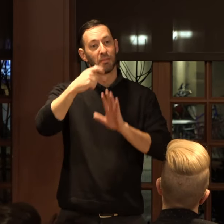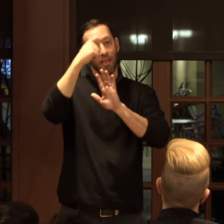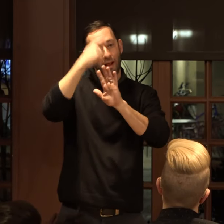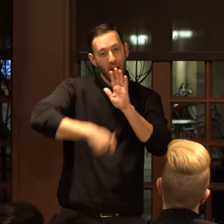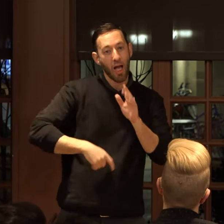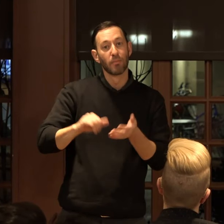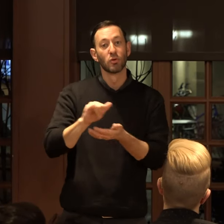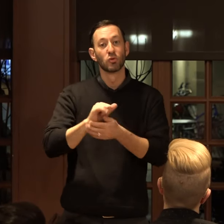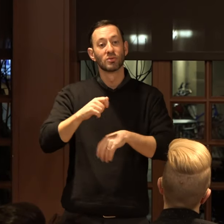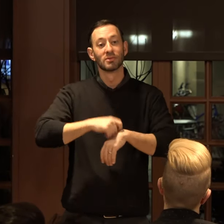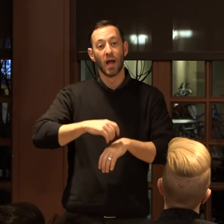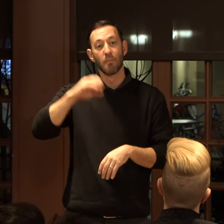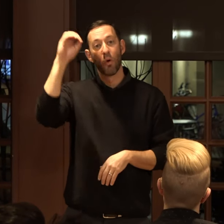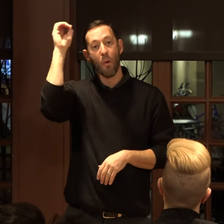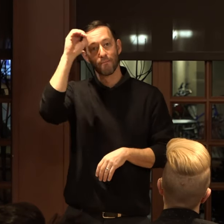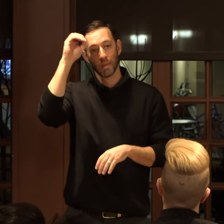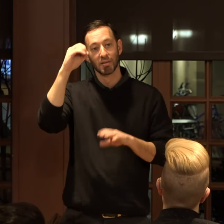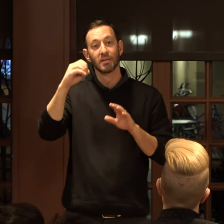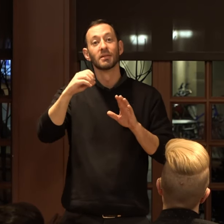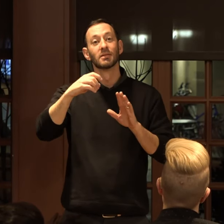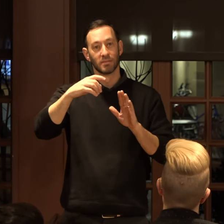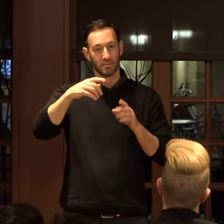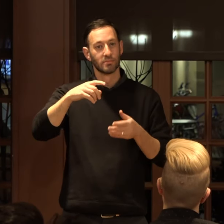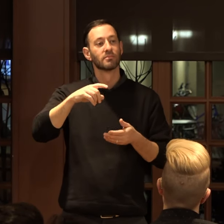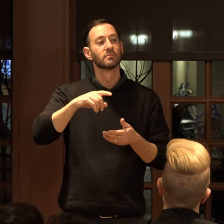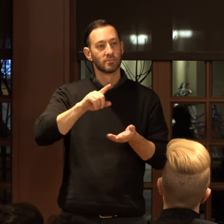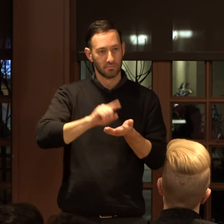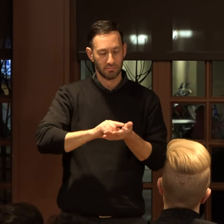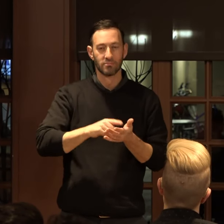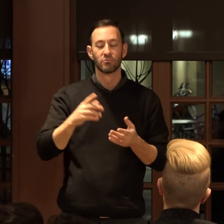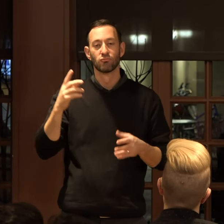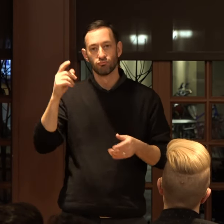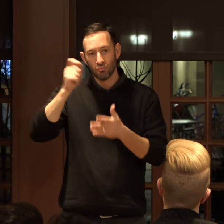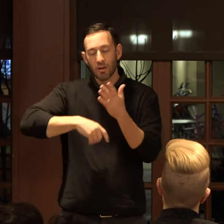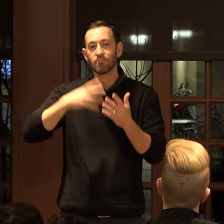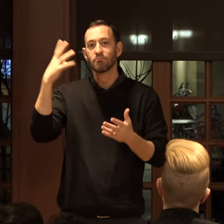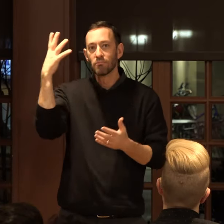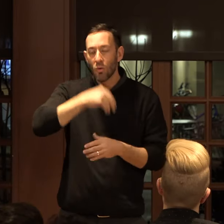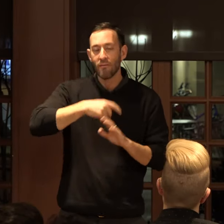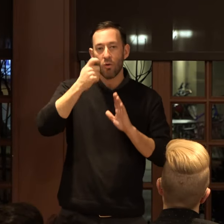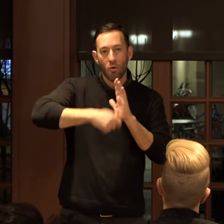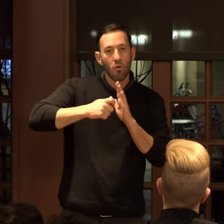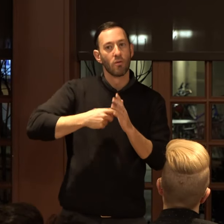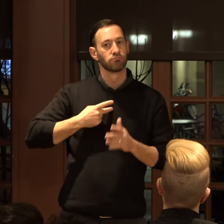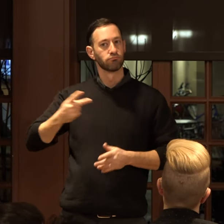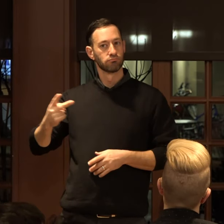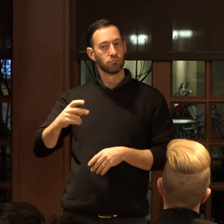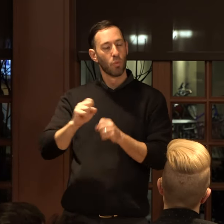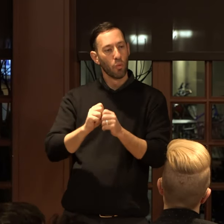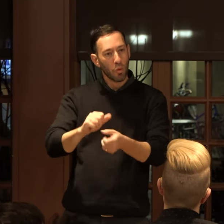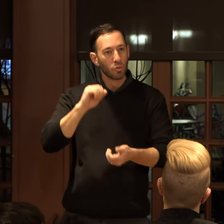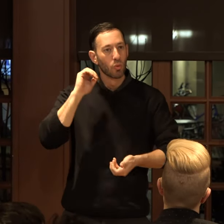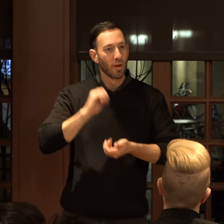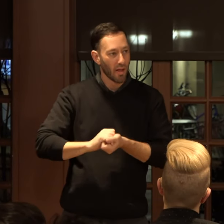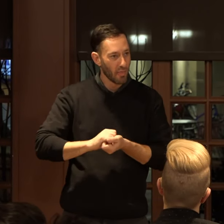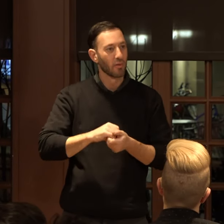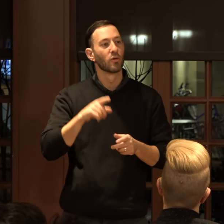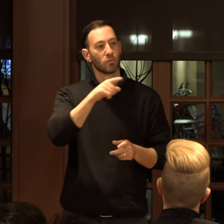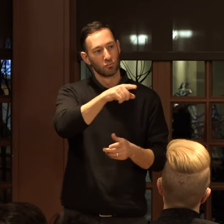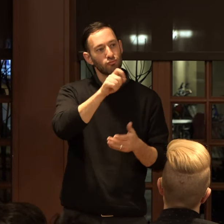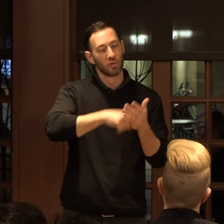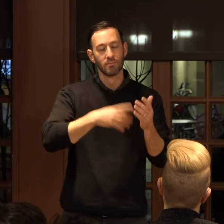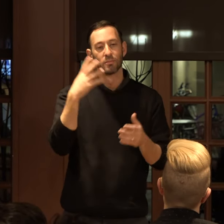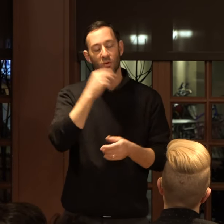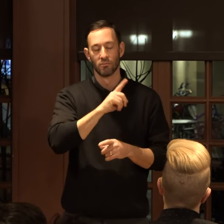New York Times opinion section existing by writing some beautiful pieces, and Lauren and I were able to work together for Lauren to write that